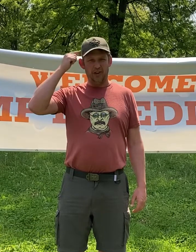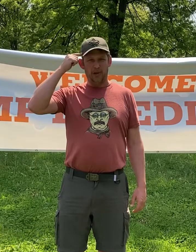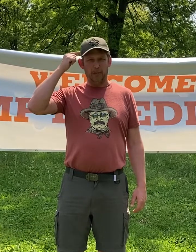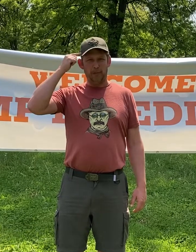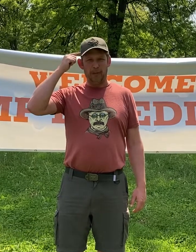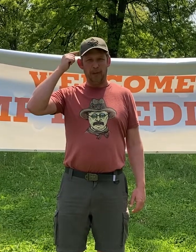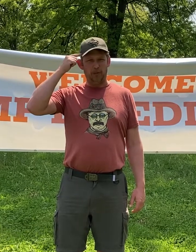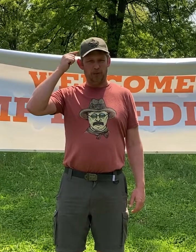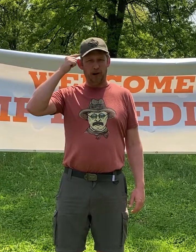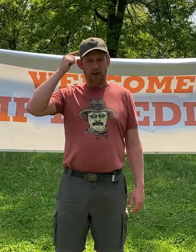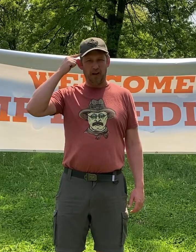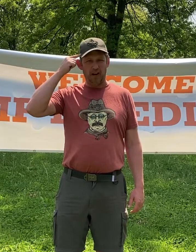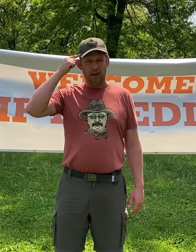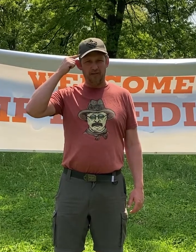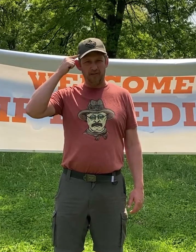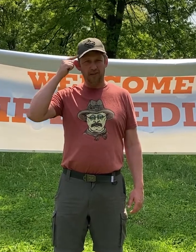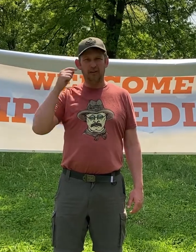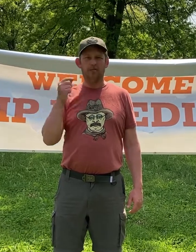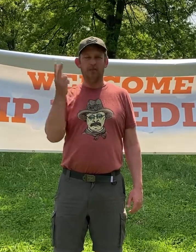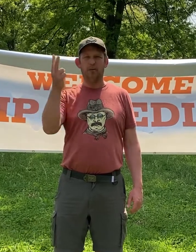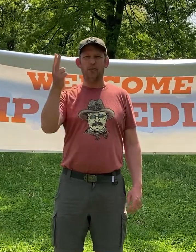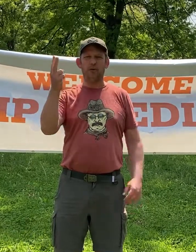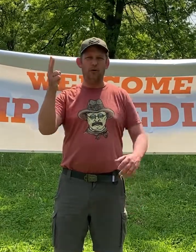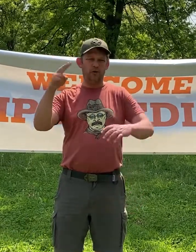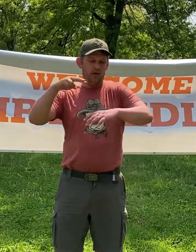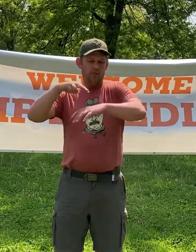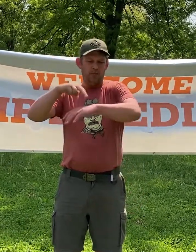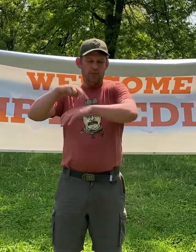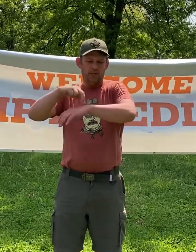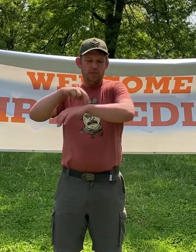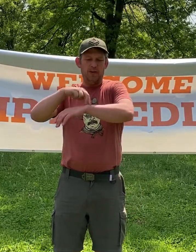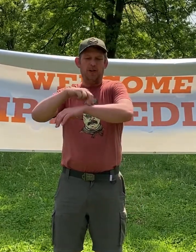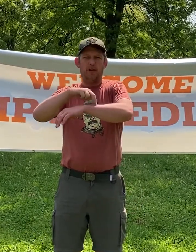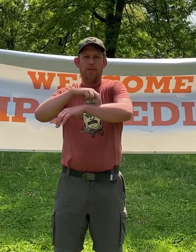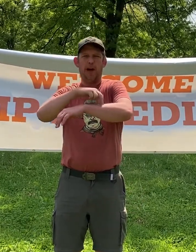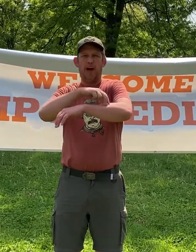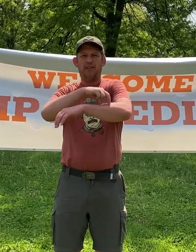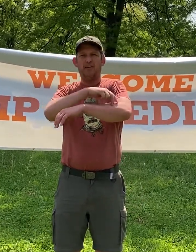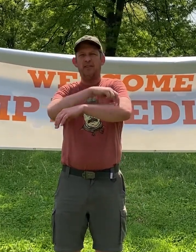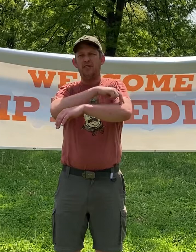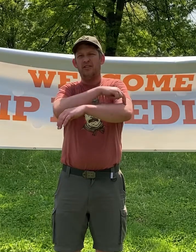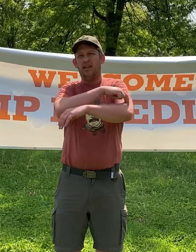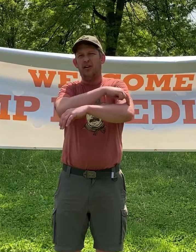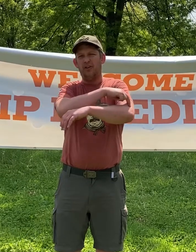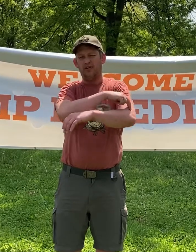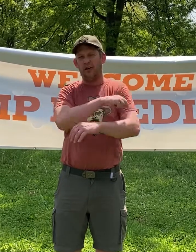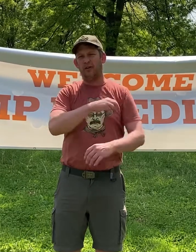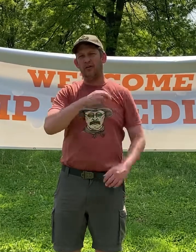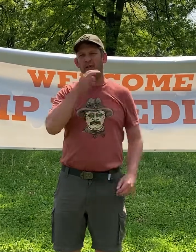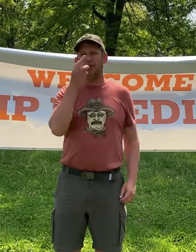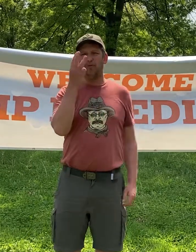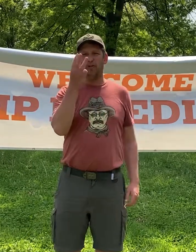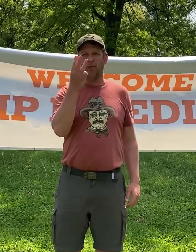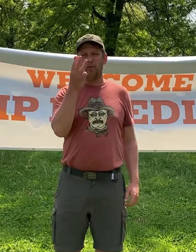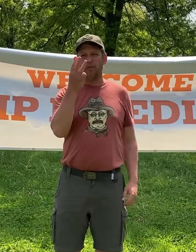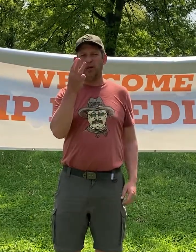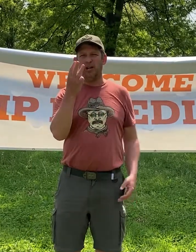about planning and preparing ahead. For number two, represents being on the path and staying on the trail. For number three,